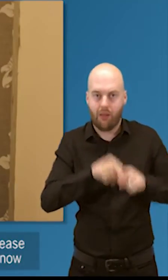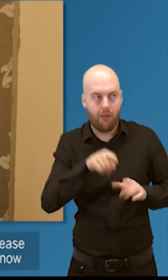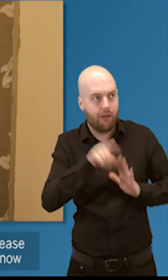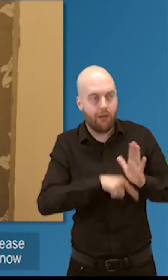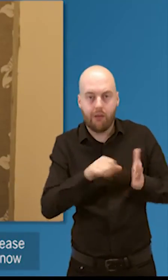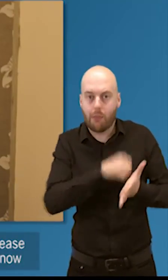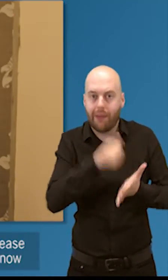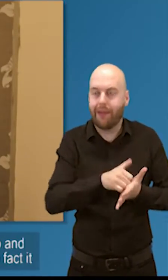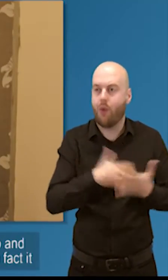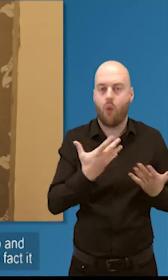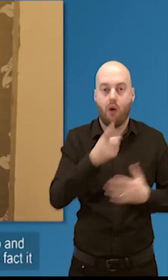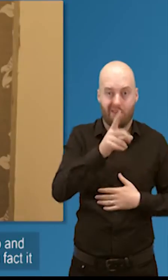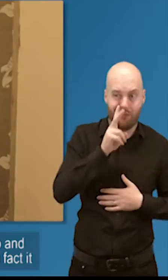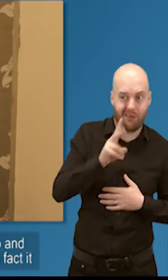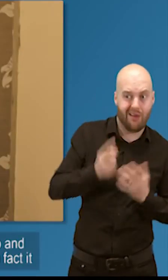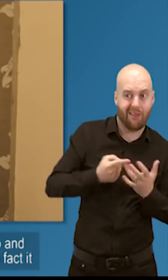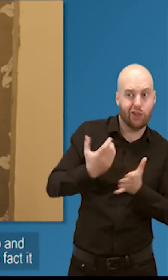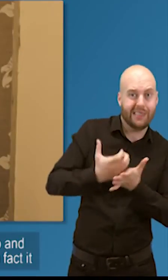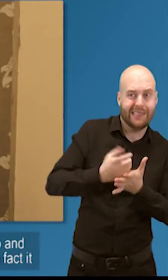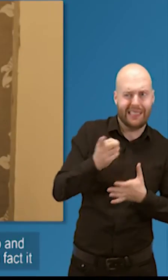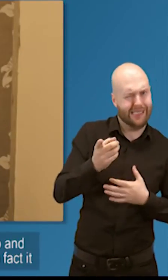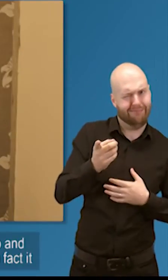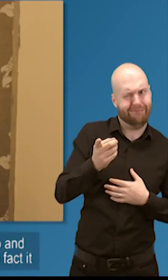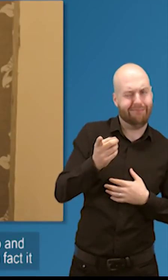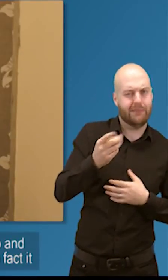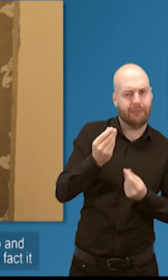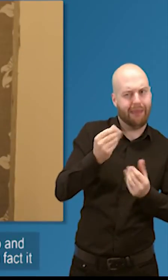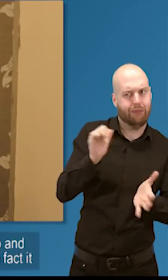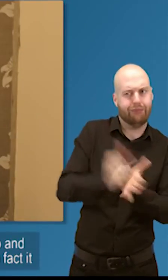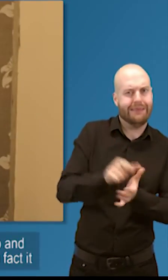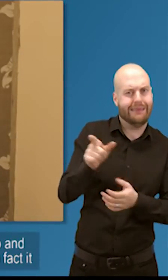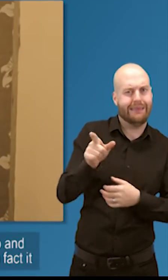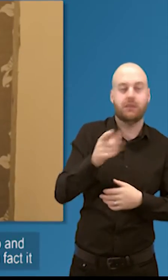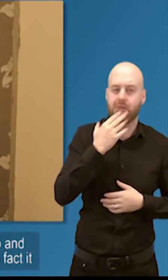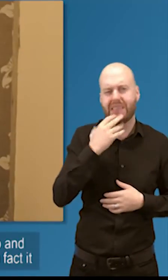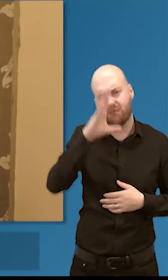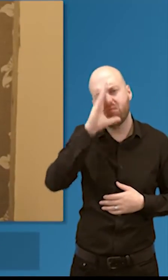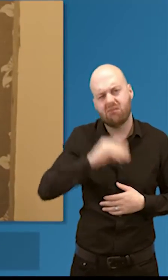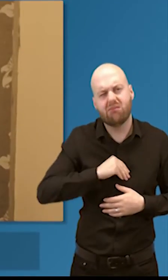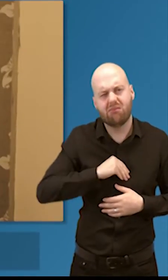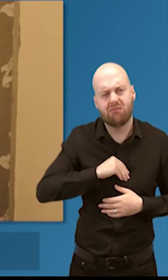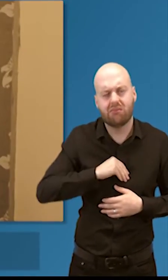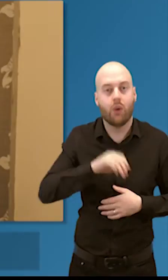say, ha ha, now that we've got something there, we're going to go and see what bad things we can do to people, anything but.